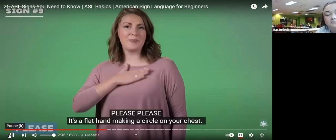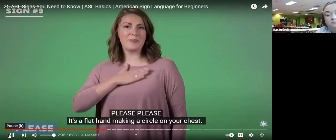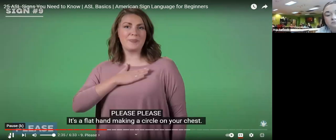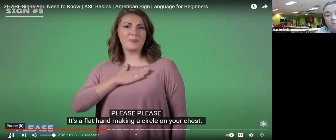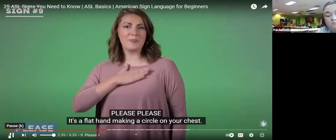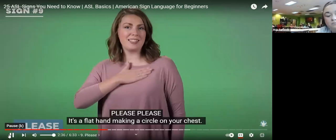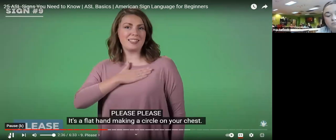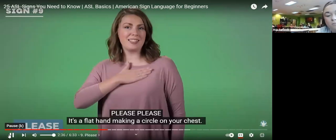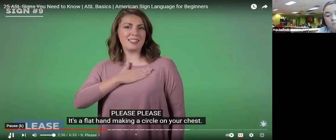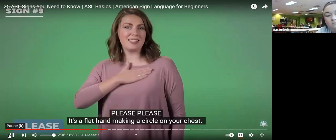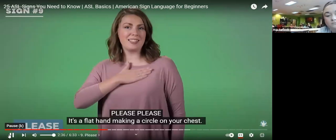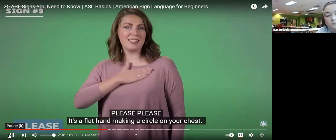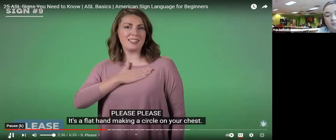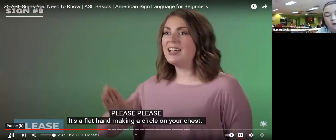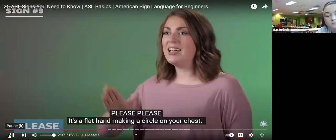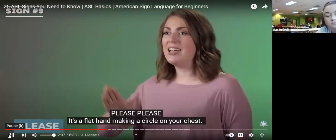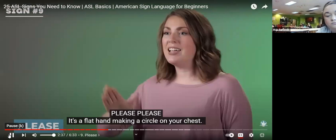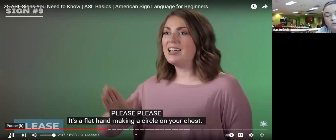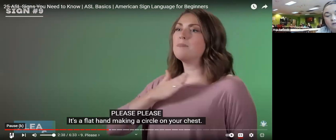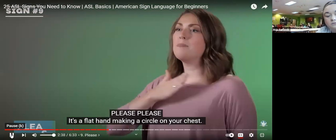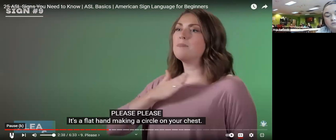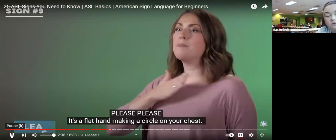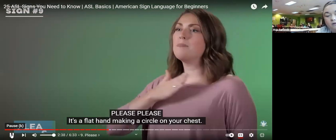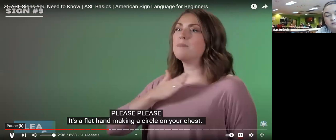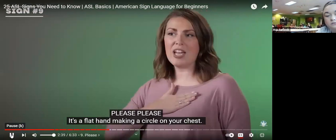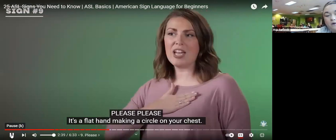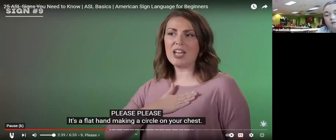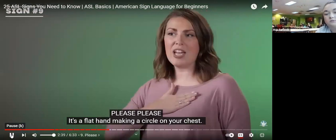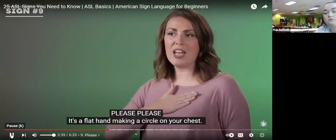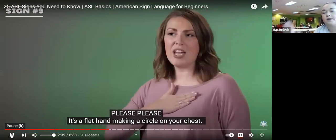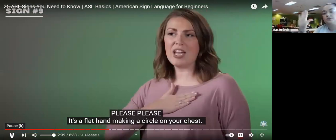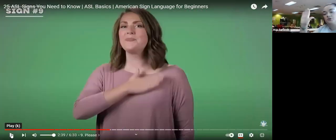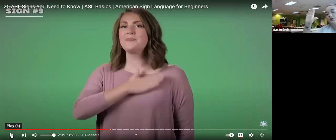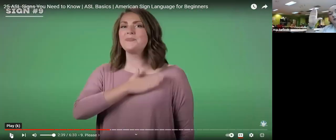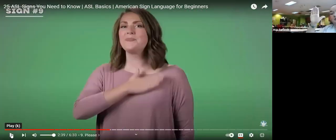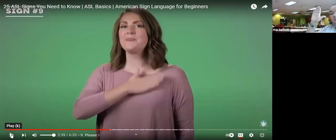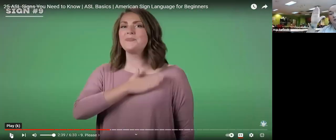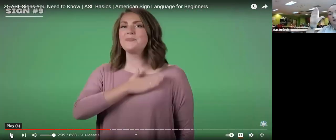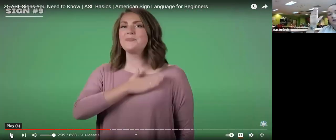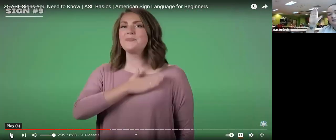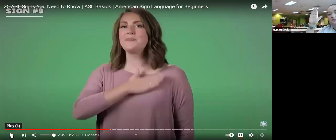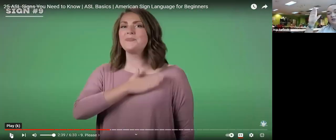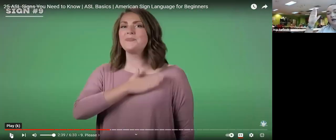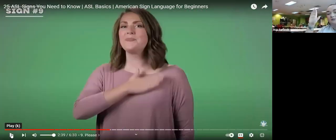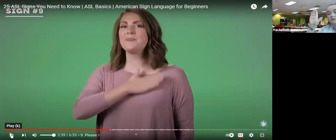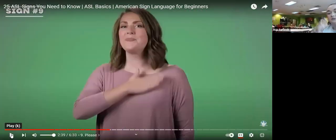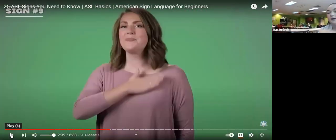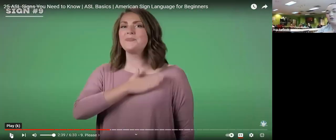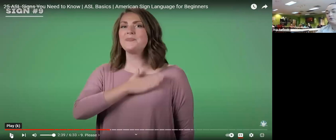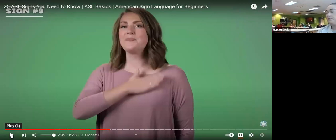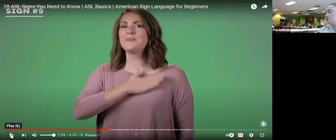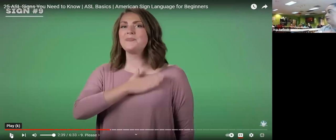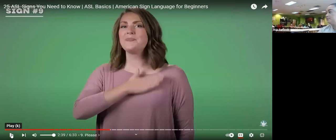please please it's a flat hand making a circle on your chest okay so your hand's going to be like this flat